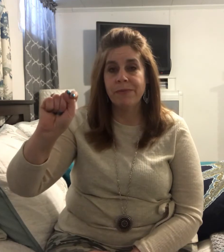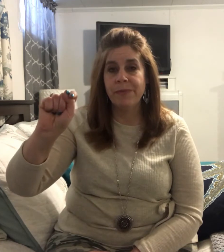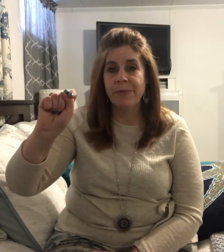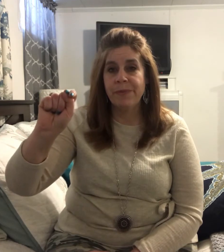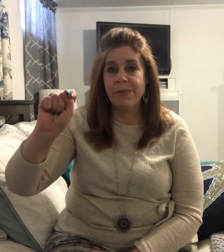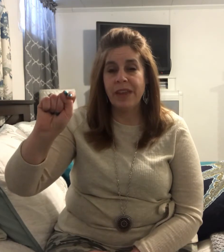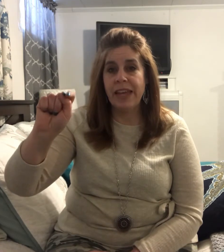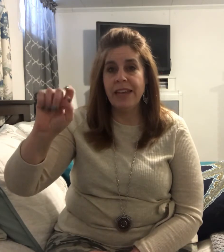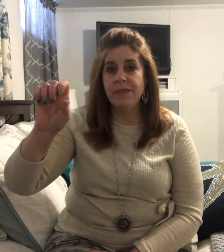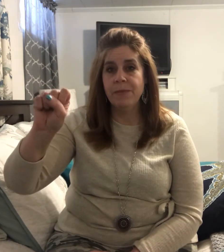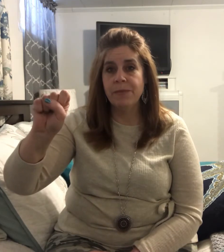Again.